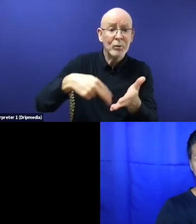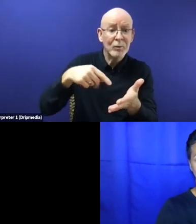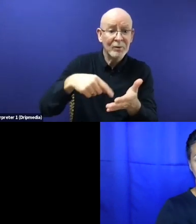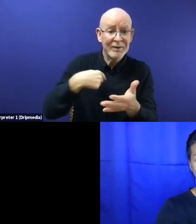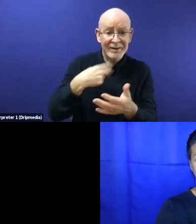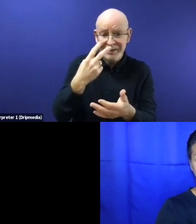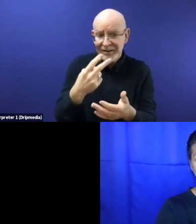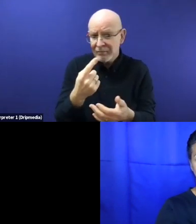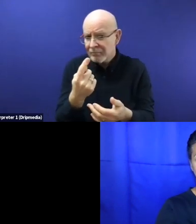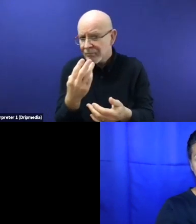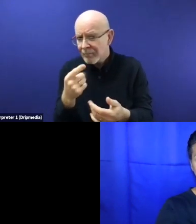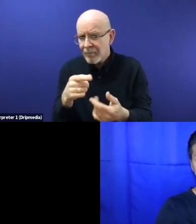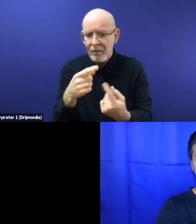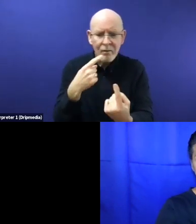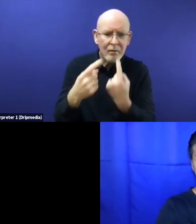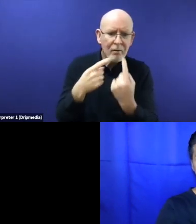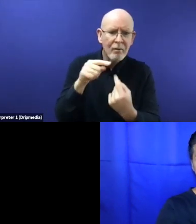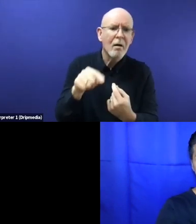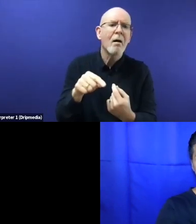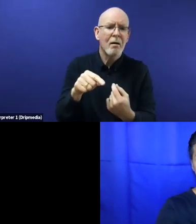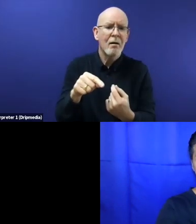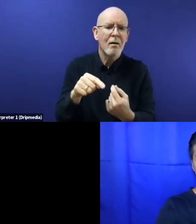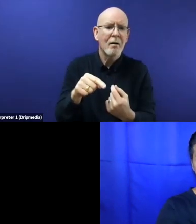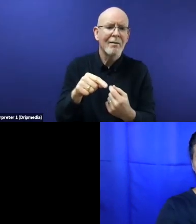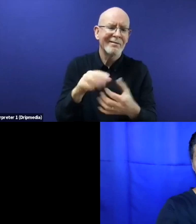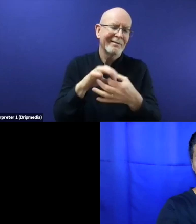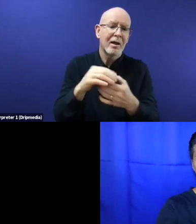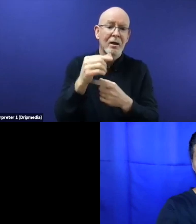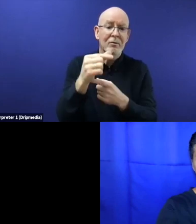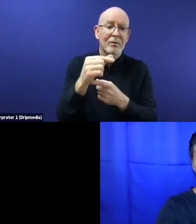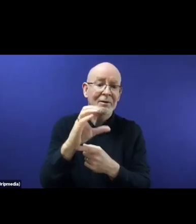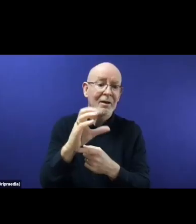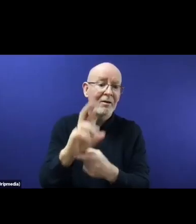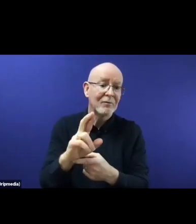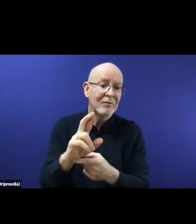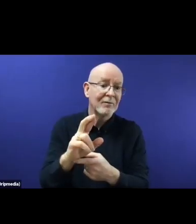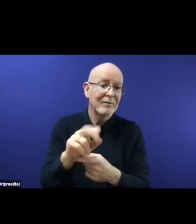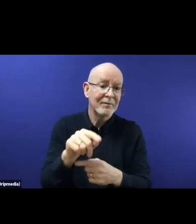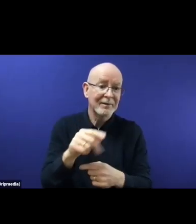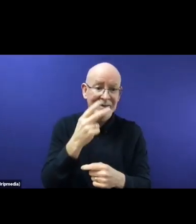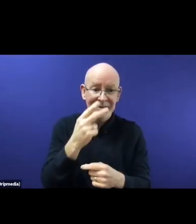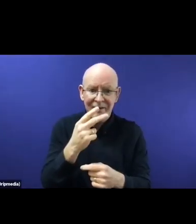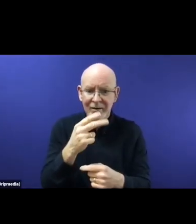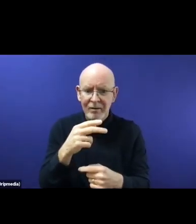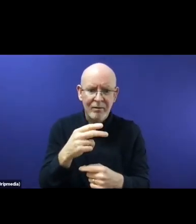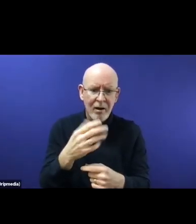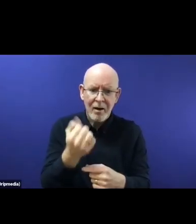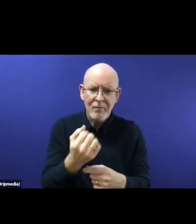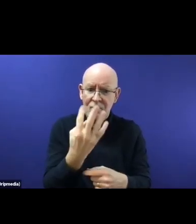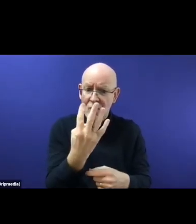of refugee-led organizations. How important is that? And that is the result of the work my colleagues that we have